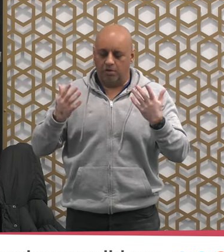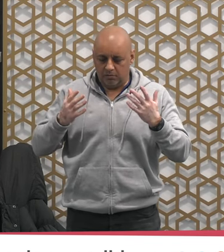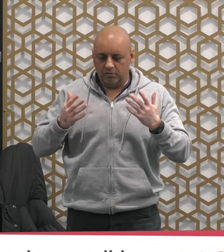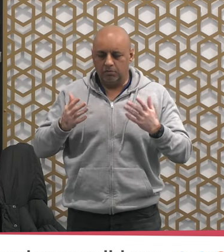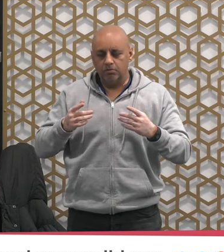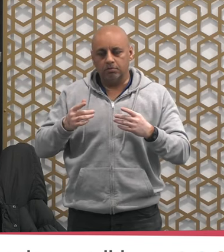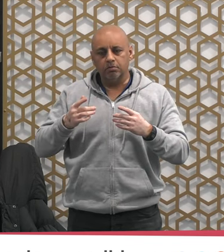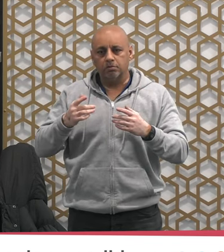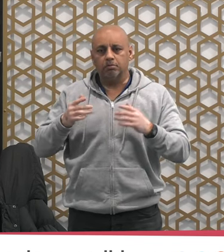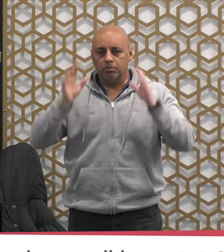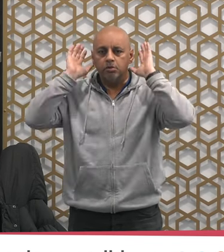by the permission of Allah